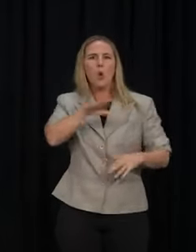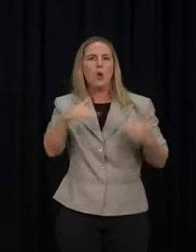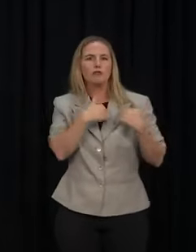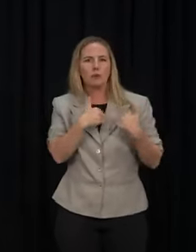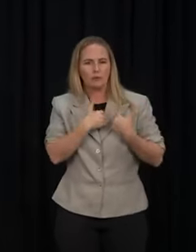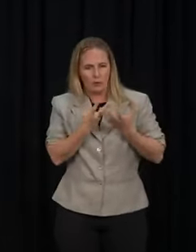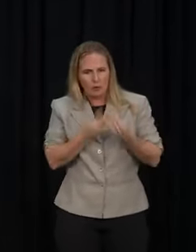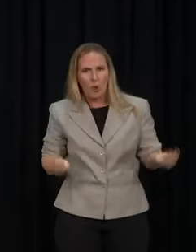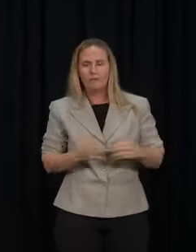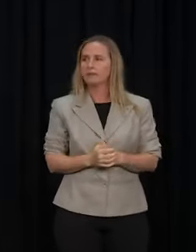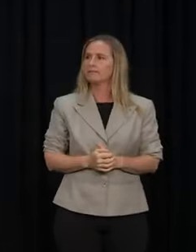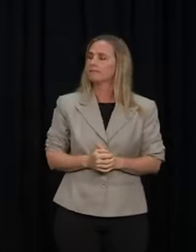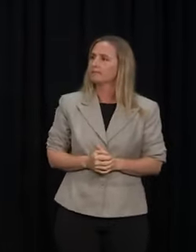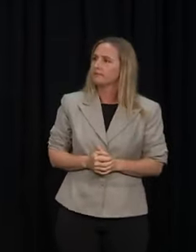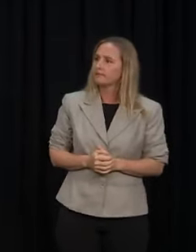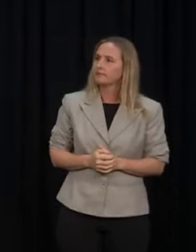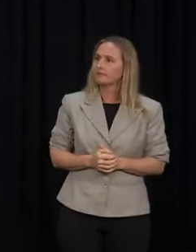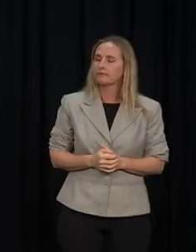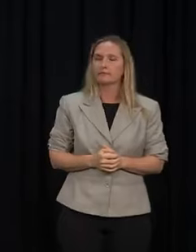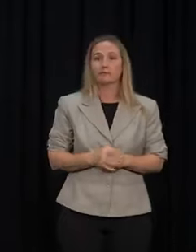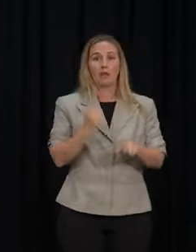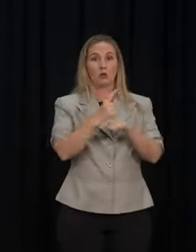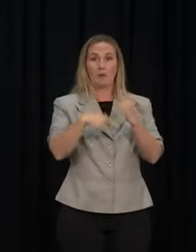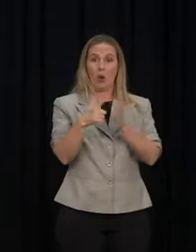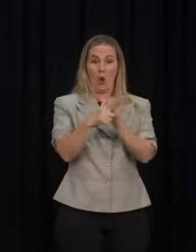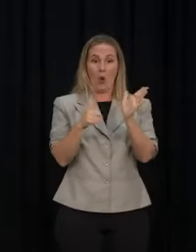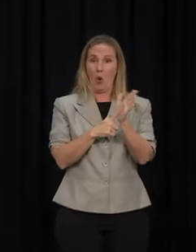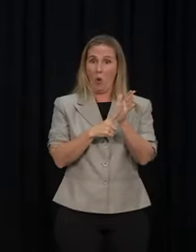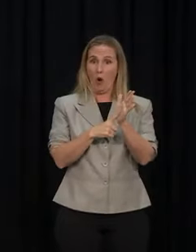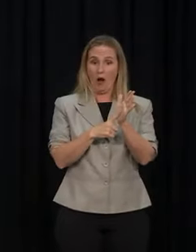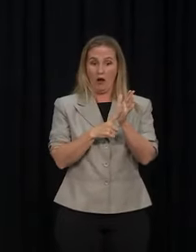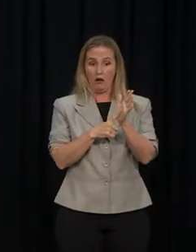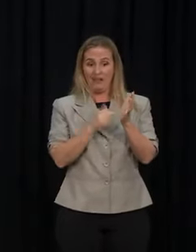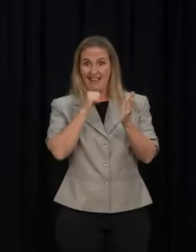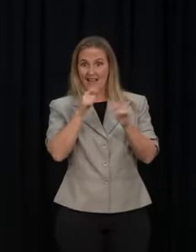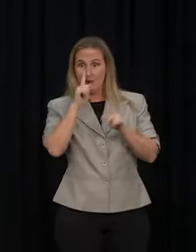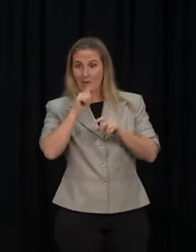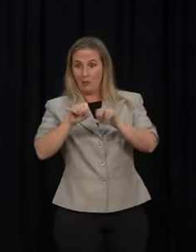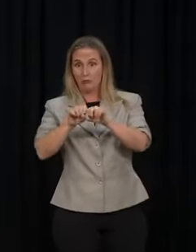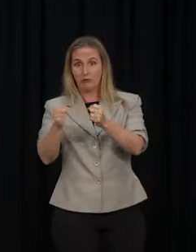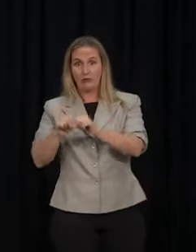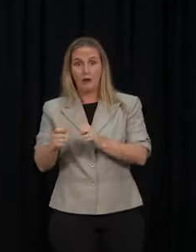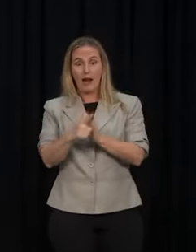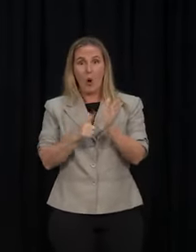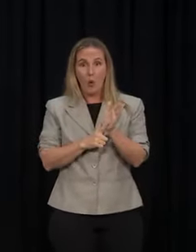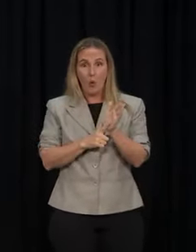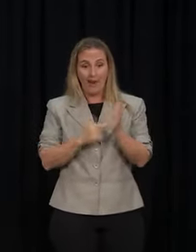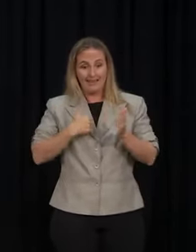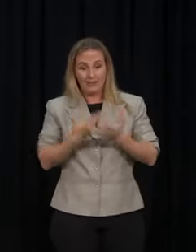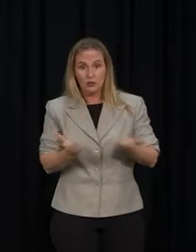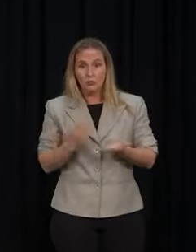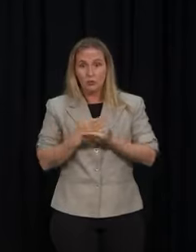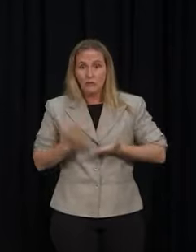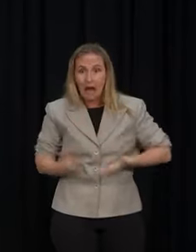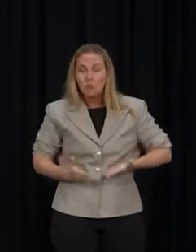Well, when it comes to the enforcement of the law, there is absolute clarity that that is a decision for